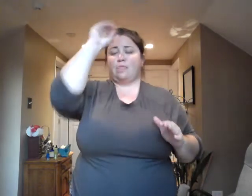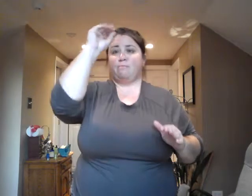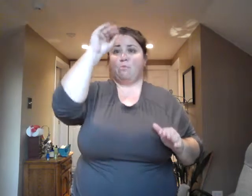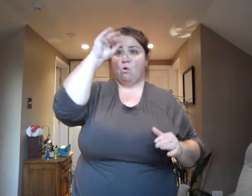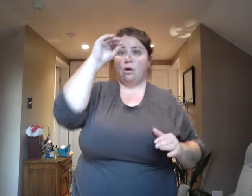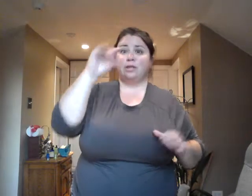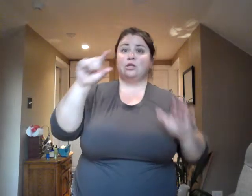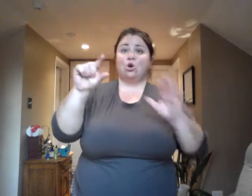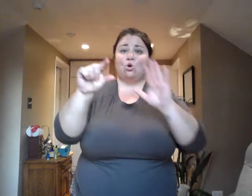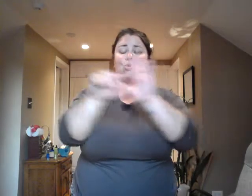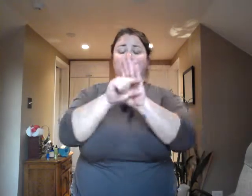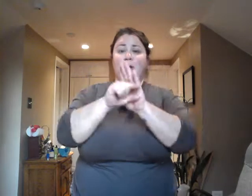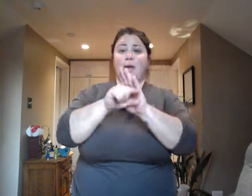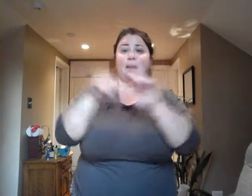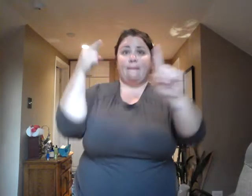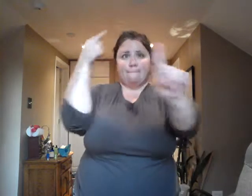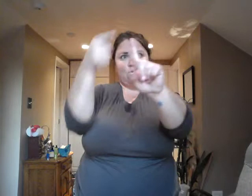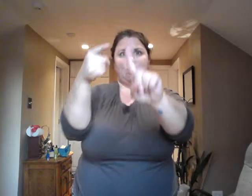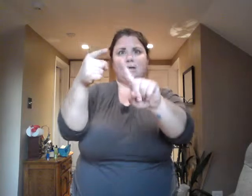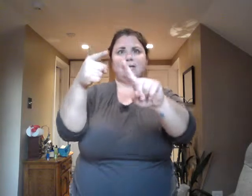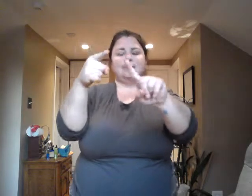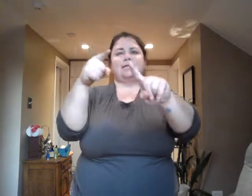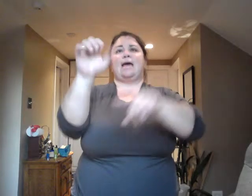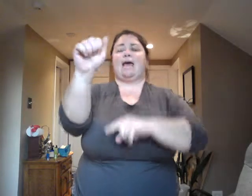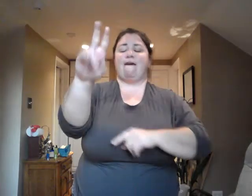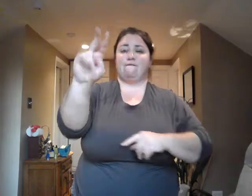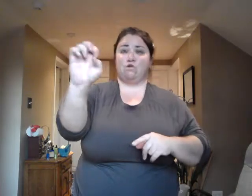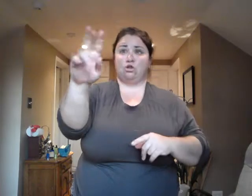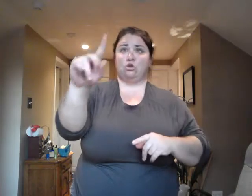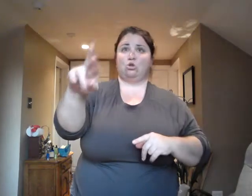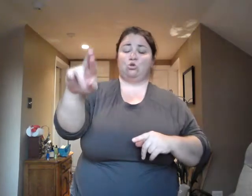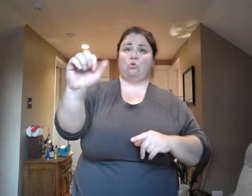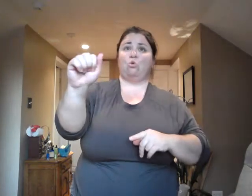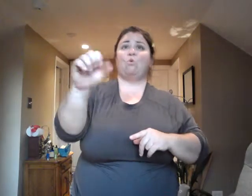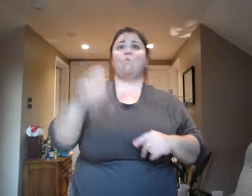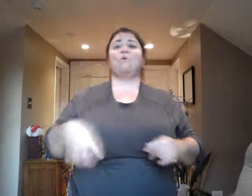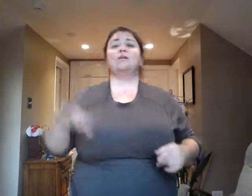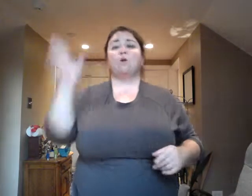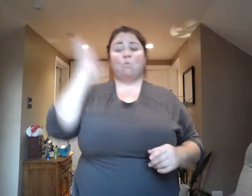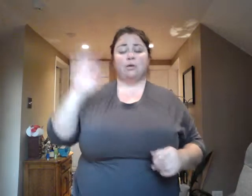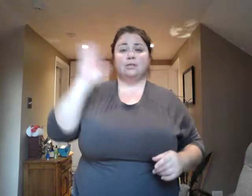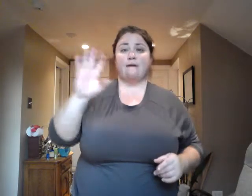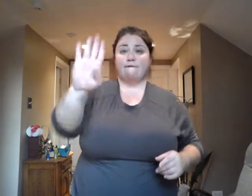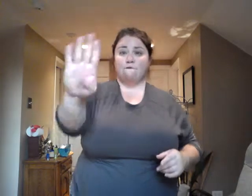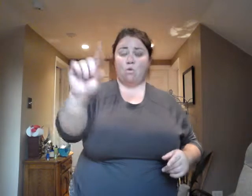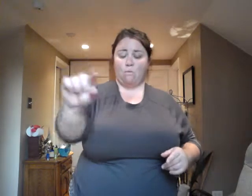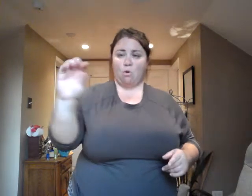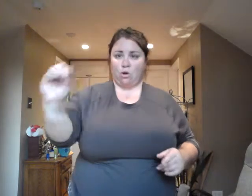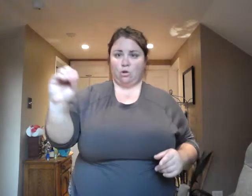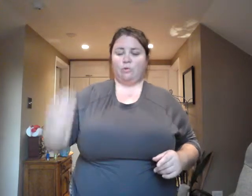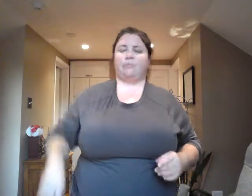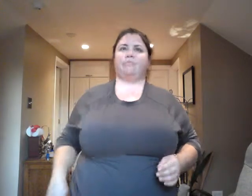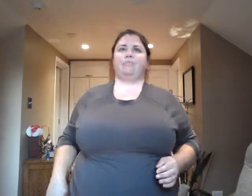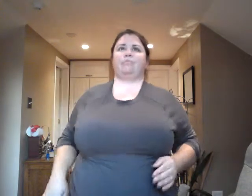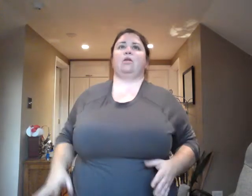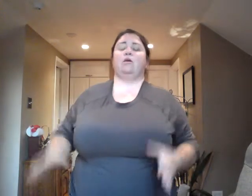were his expectations. Another example of how powerful expectations are in determining